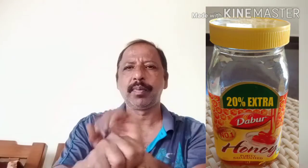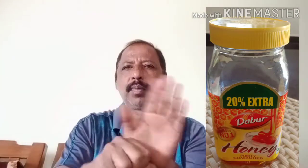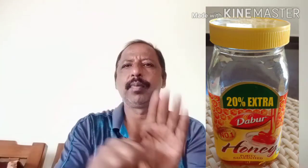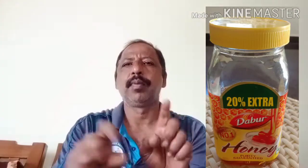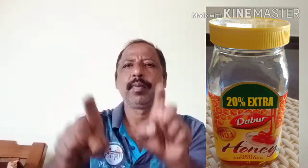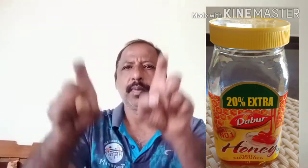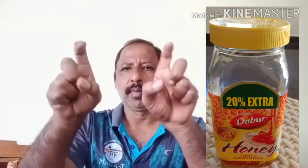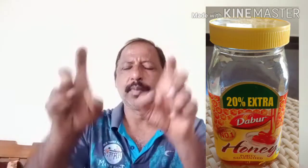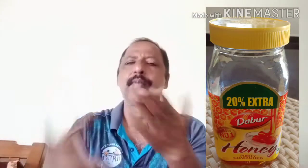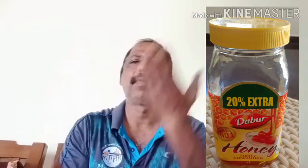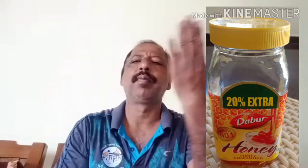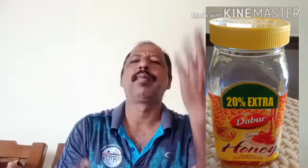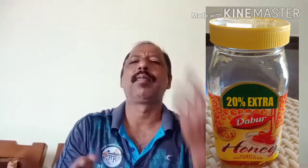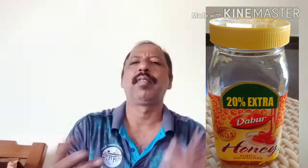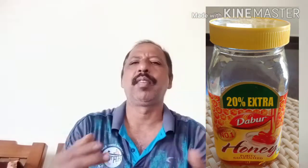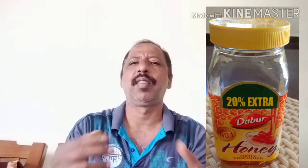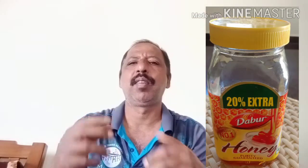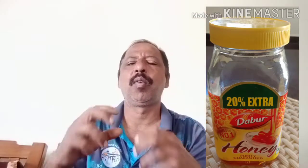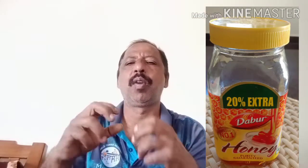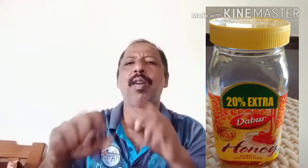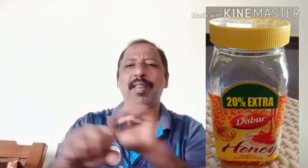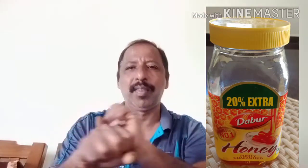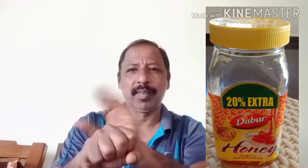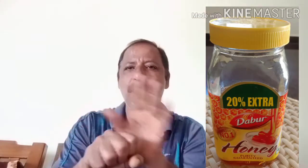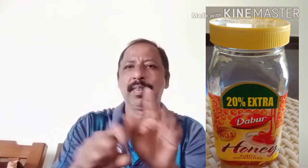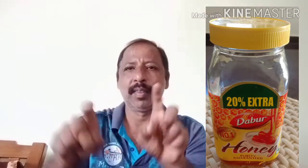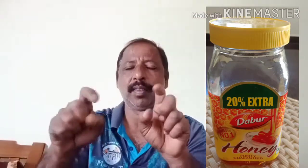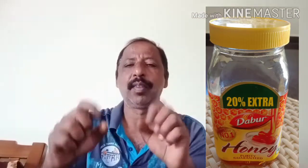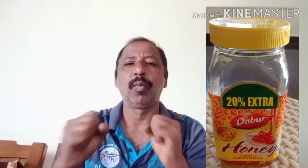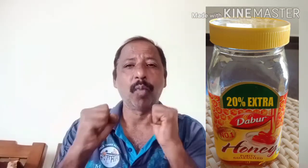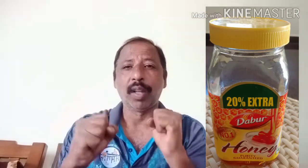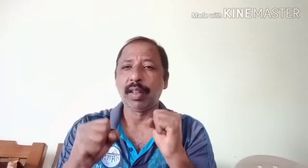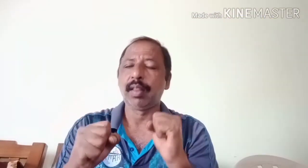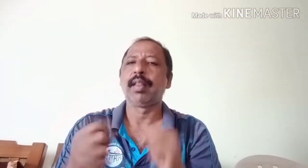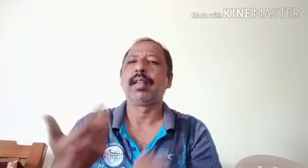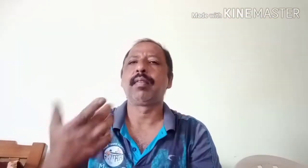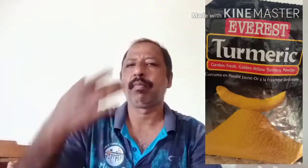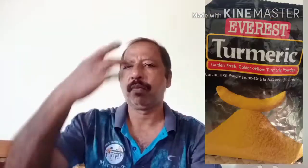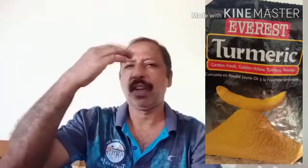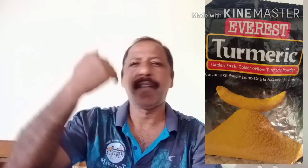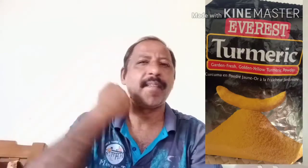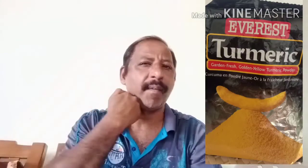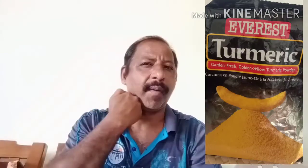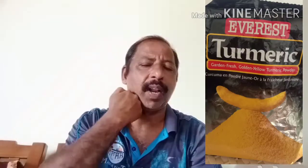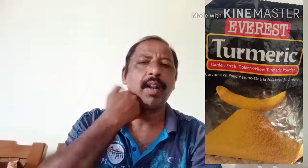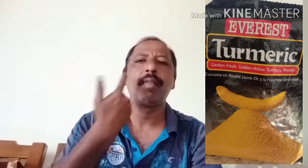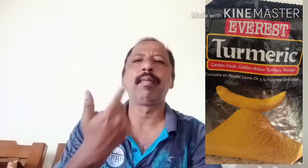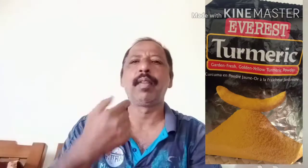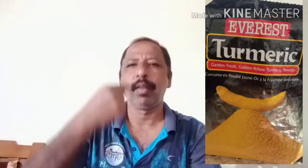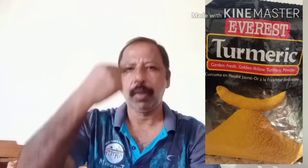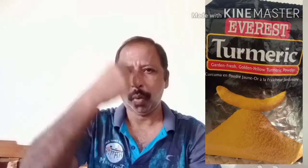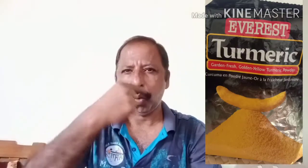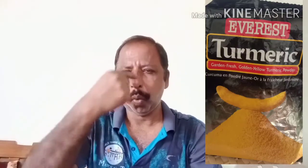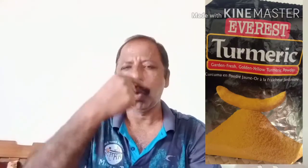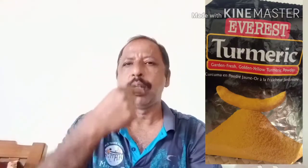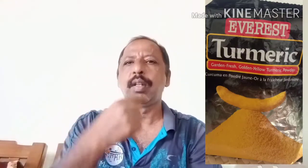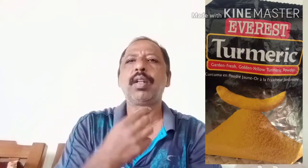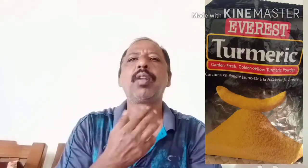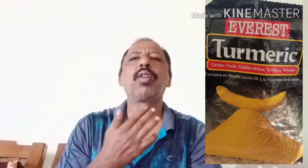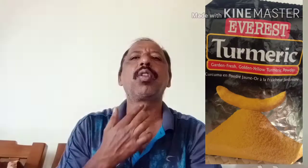they wanted to amend the petition. They amended the petition challenging the constitutional validity of the 10th schedule, which has already